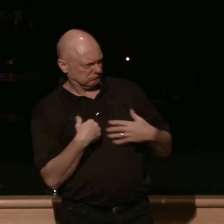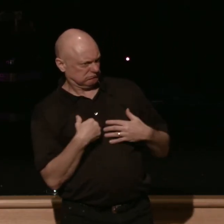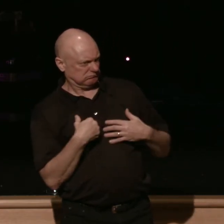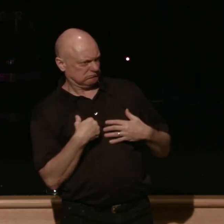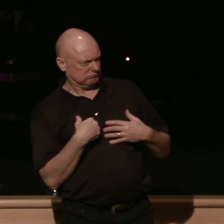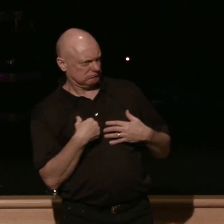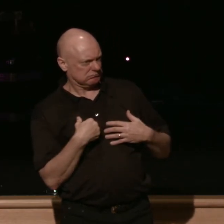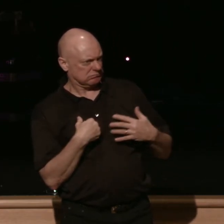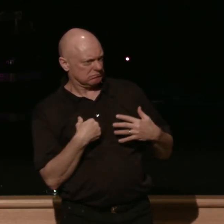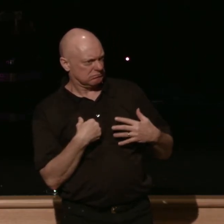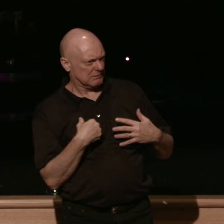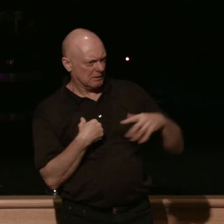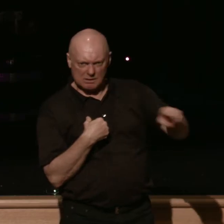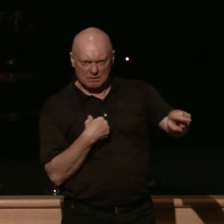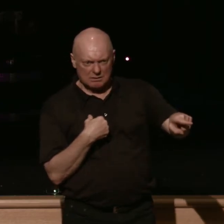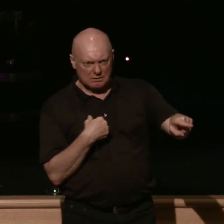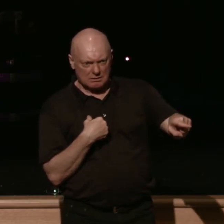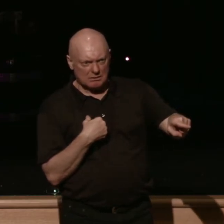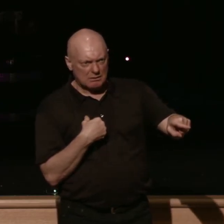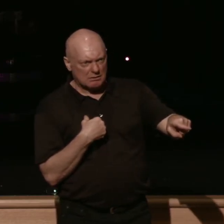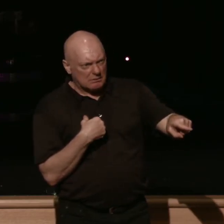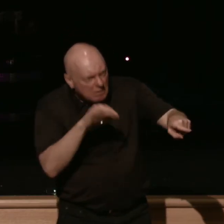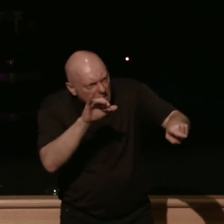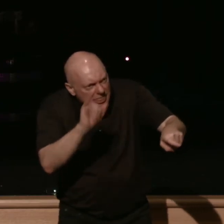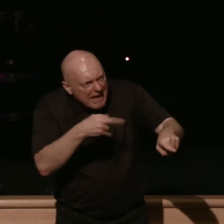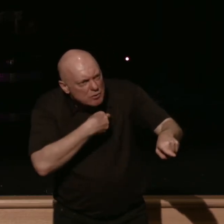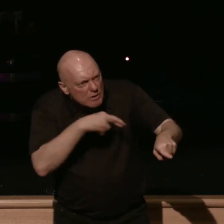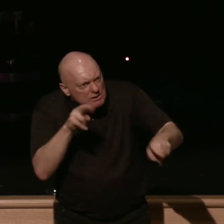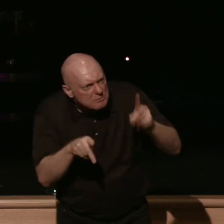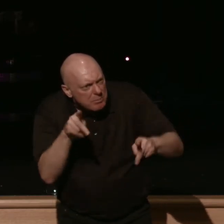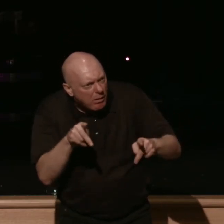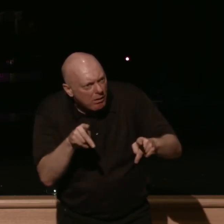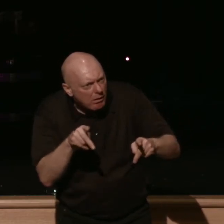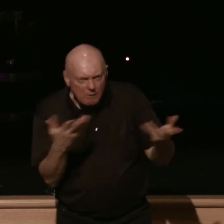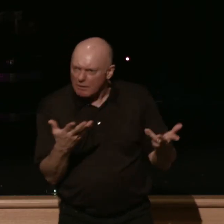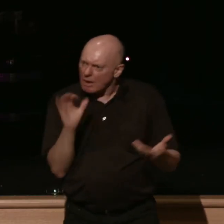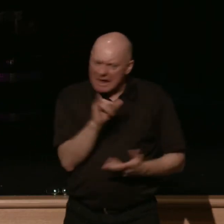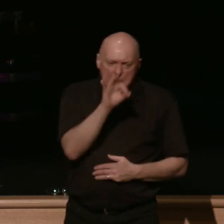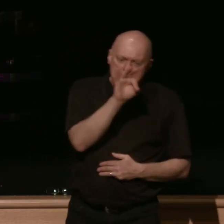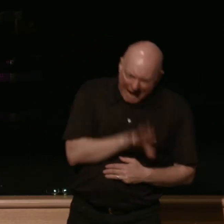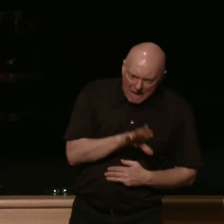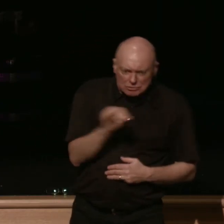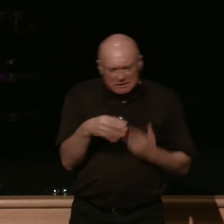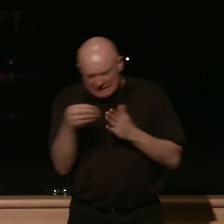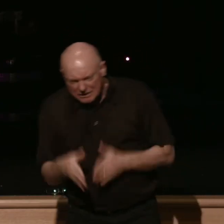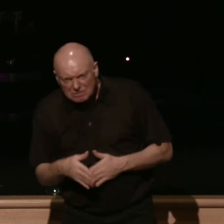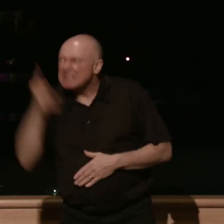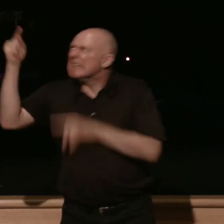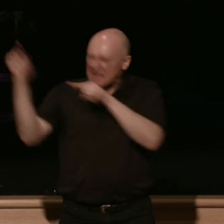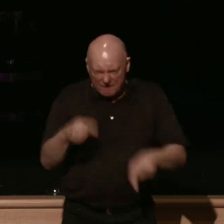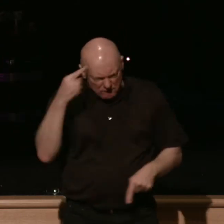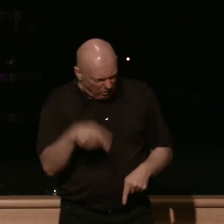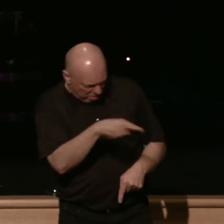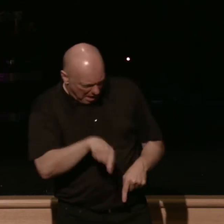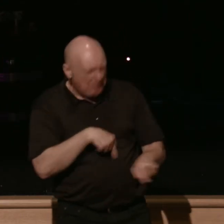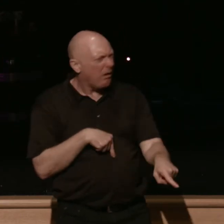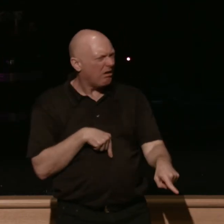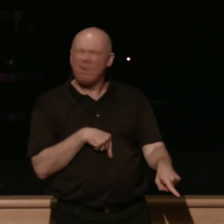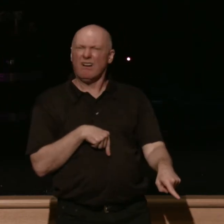levi levi levi the inner religious circle like we're talking the pastors and the leaders what what are you gonna do with the